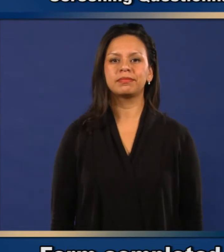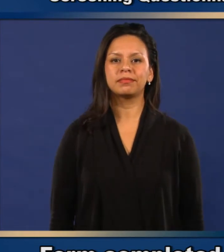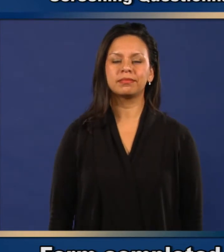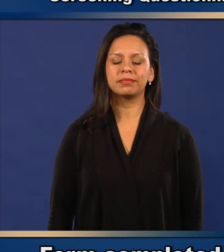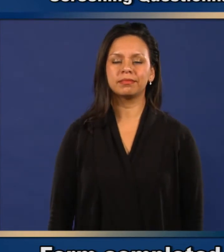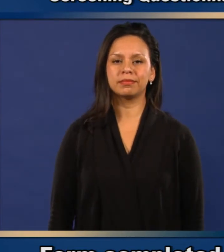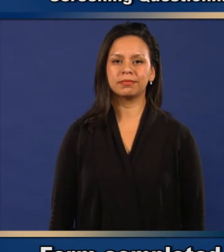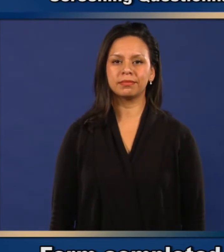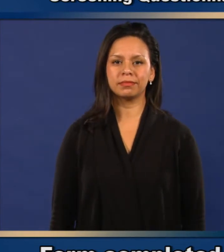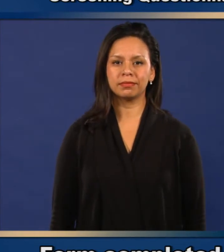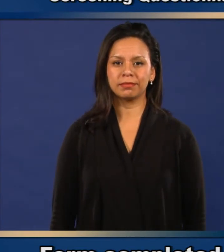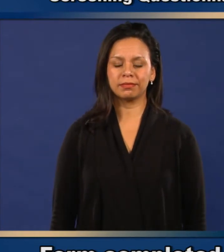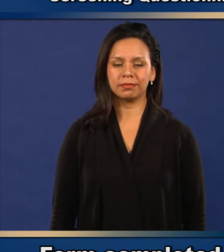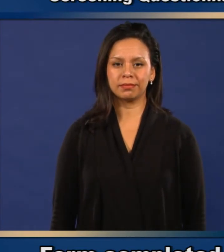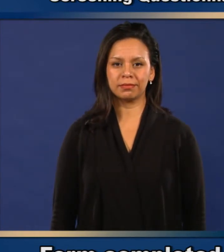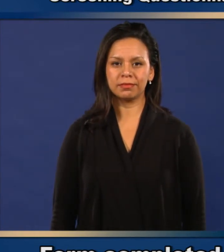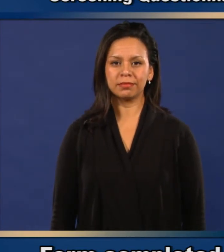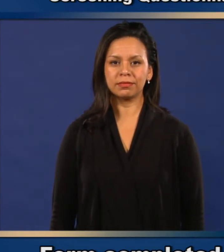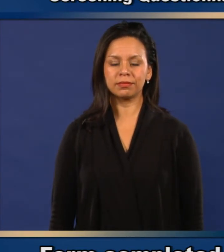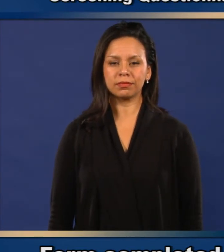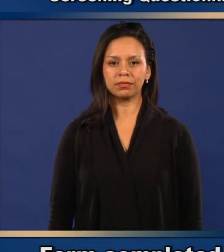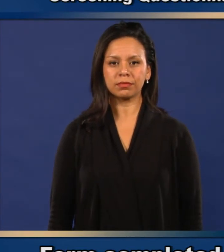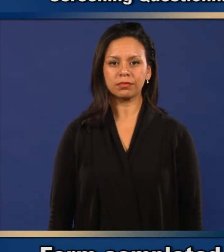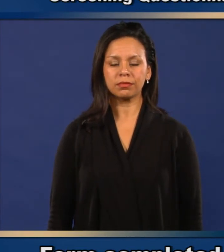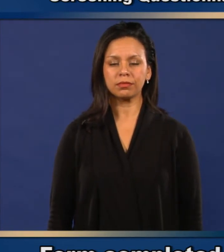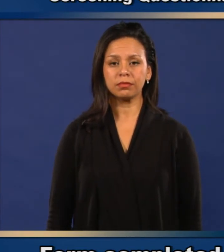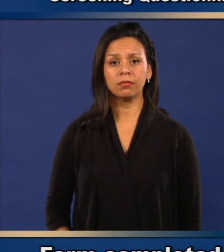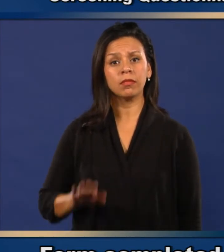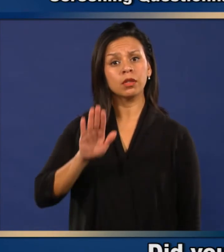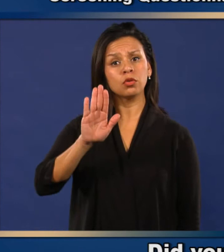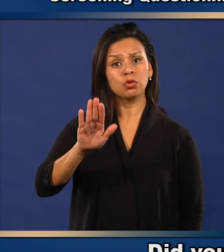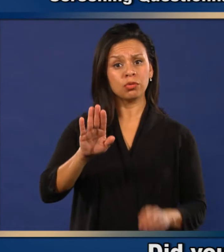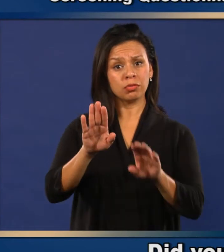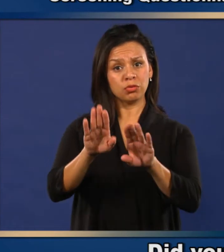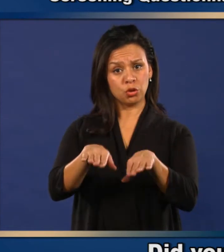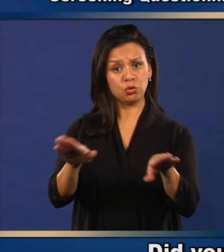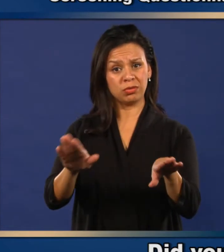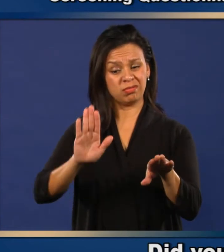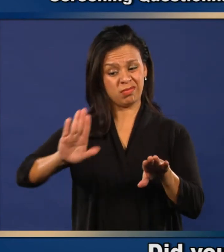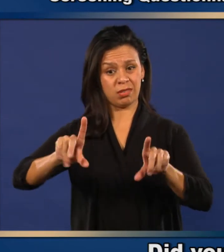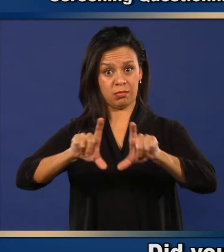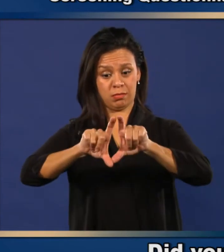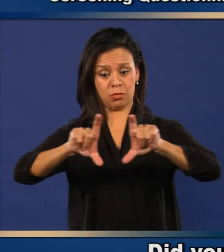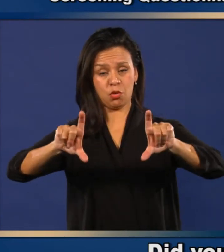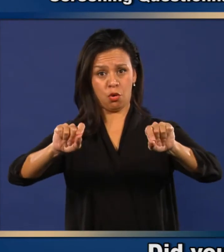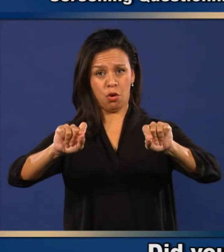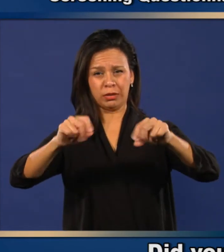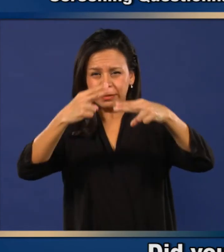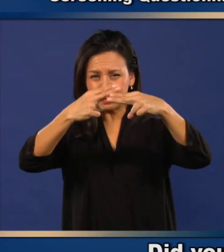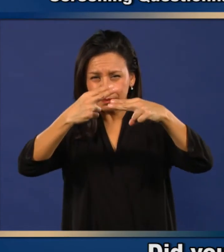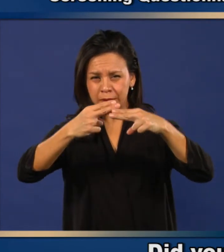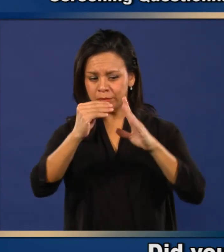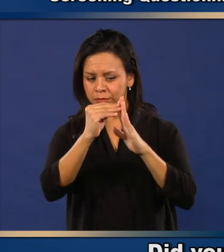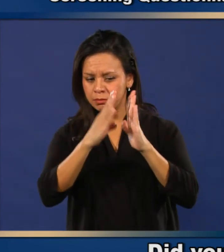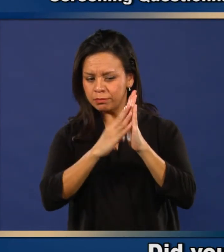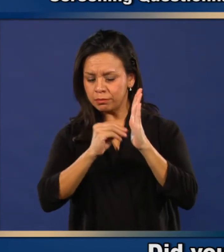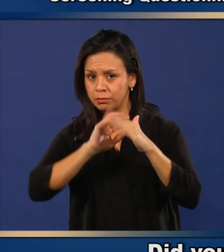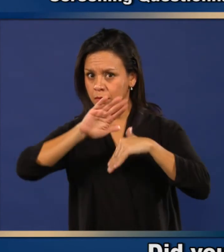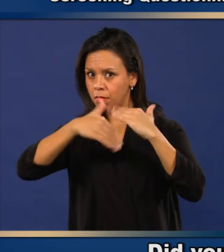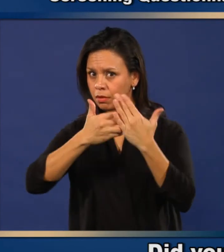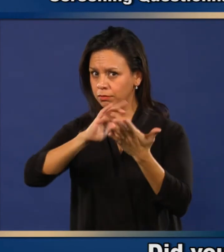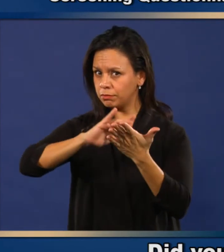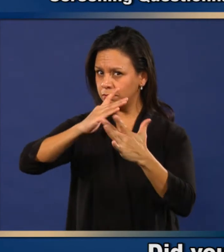did you bring your child's immunization record card with you,